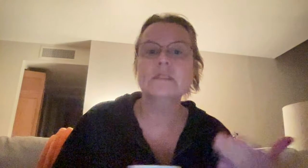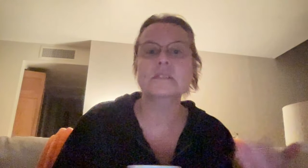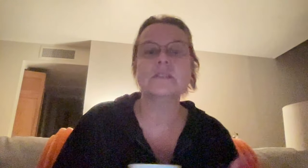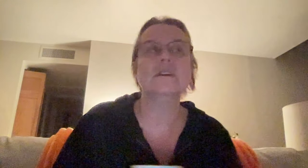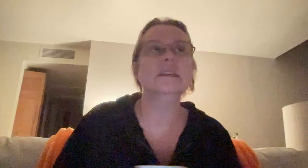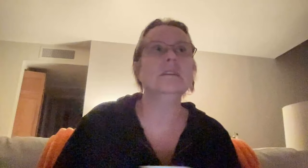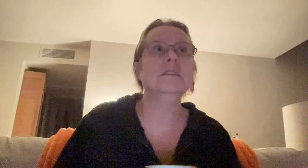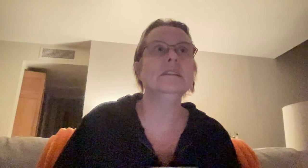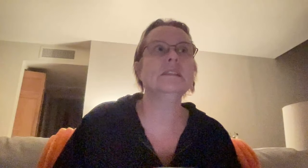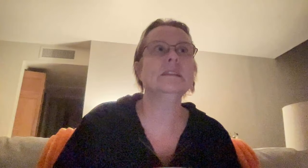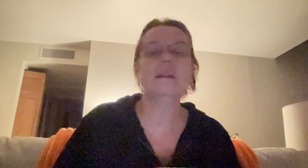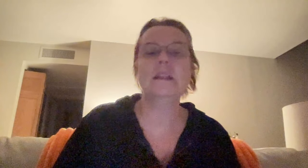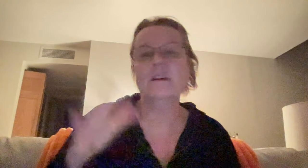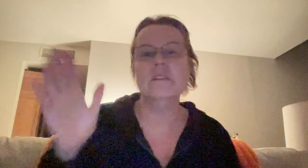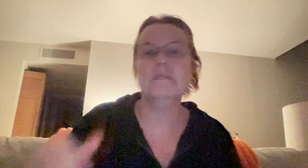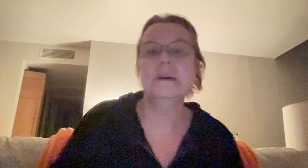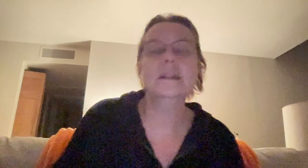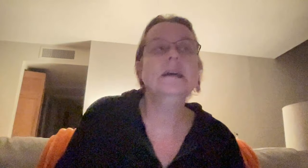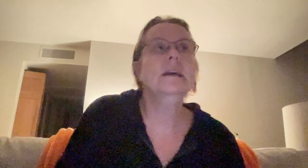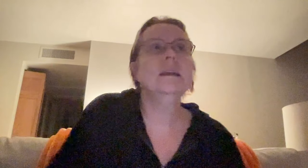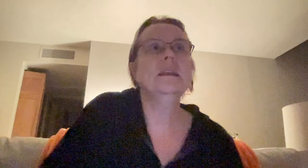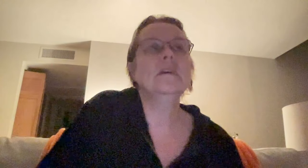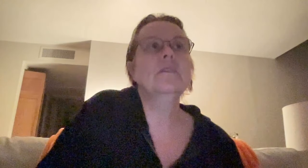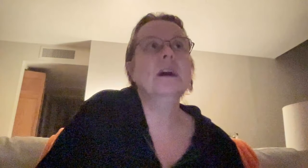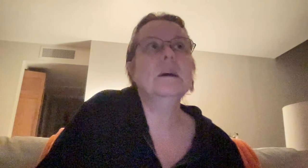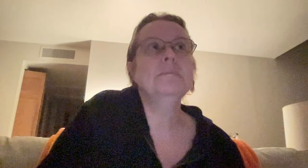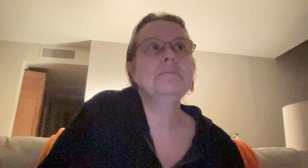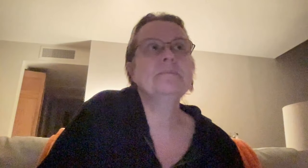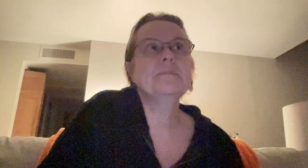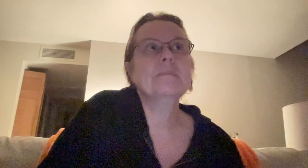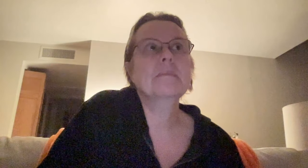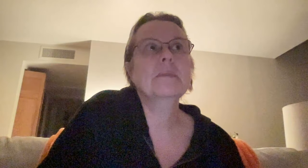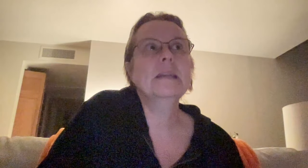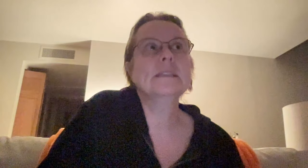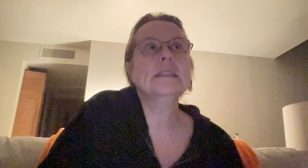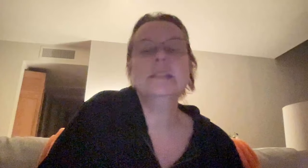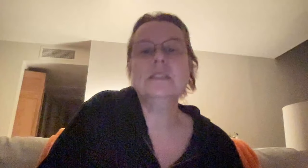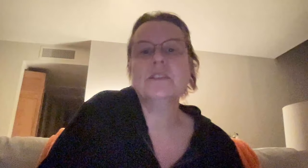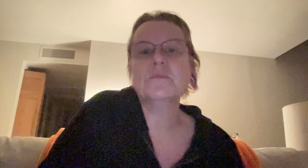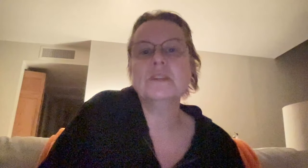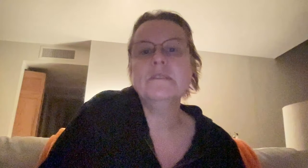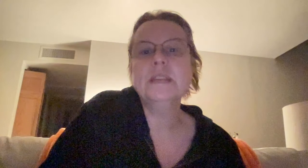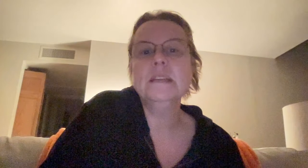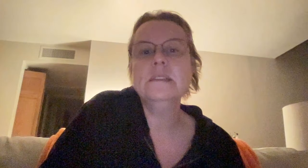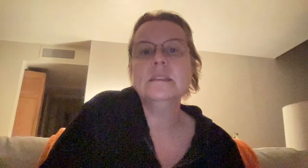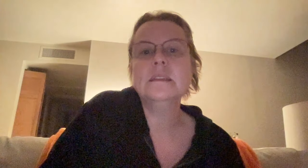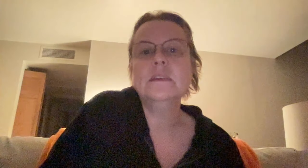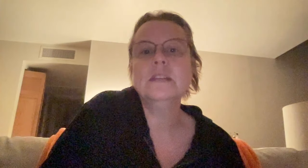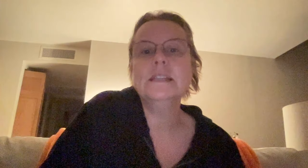counselors are, you know, you just not, not all of them, but you know it's, let's get to the root of things. You know, let's